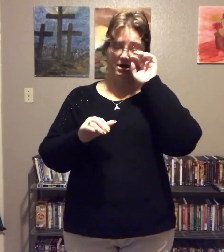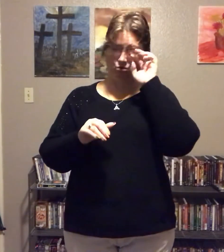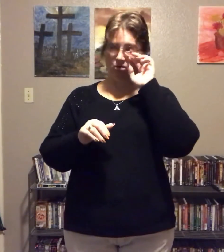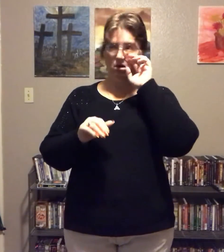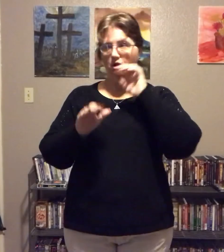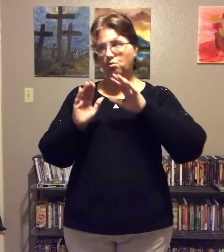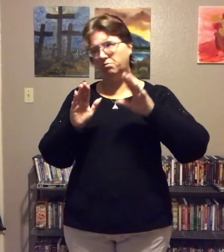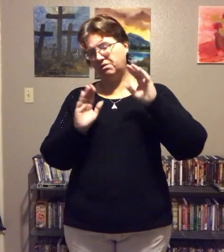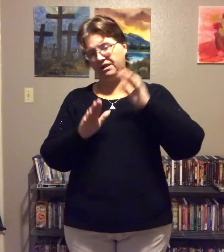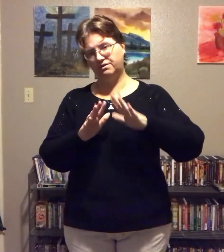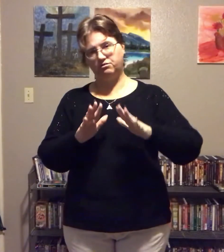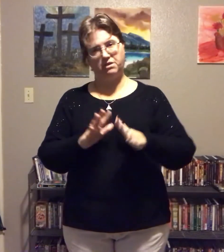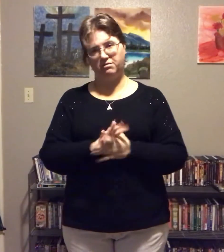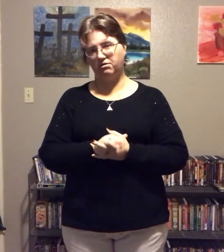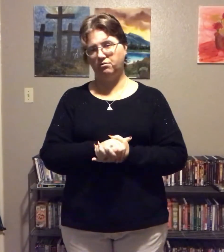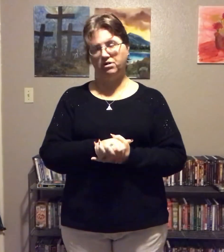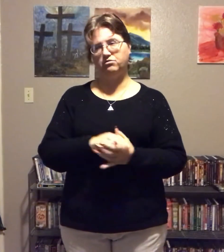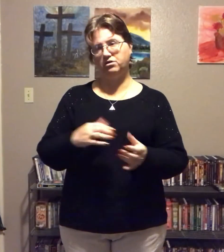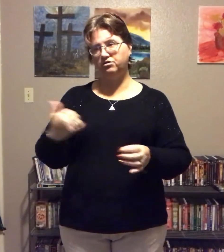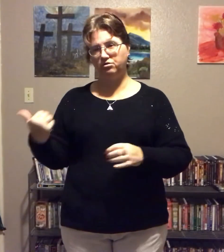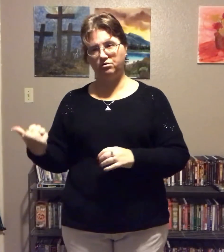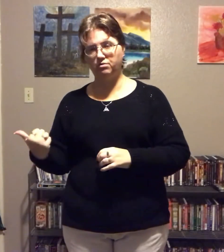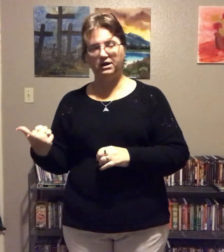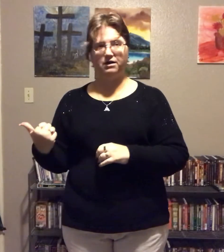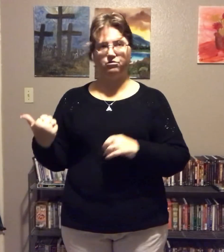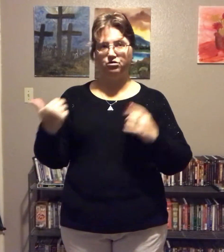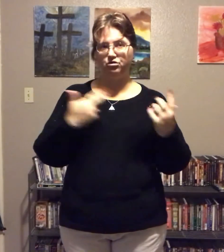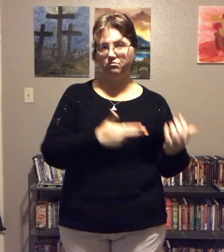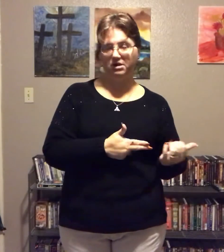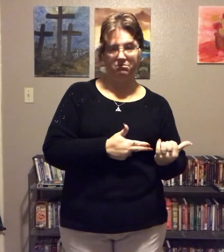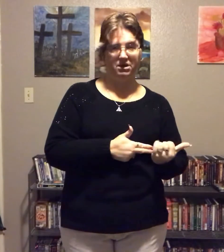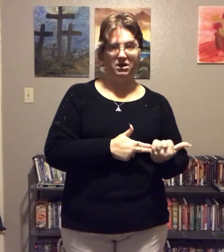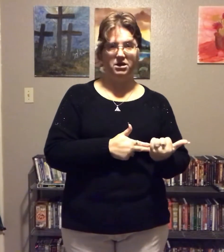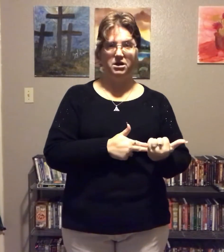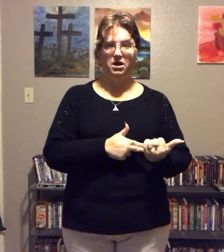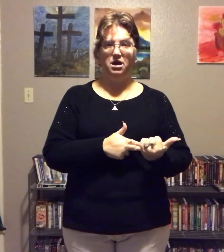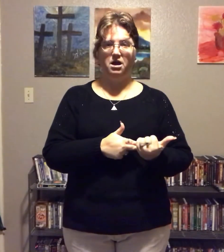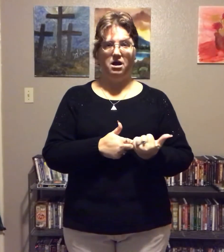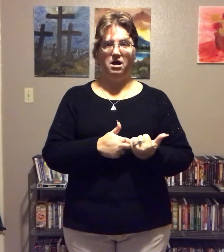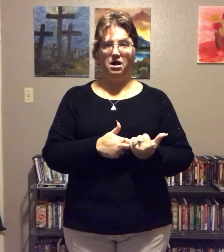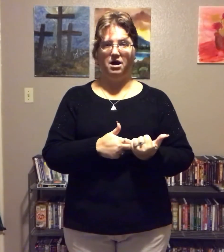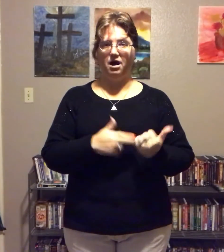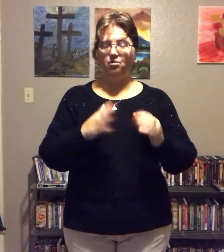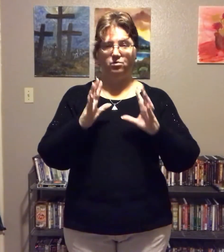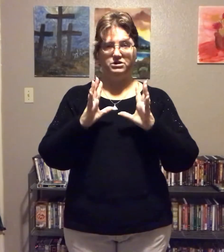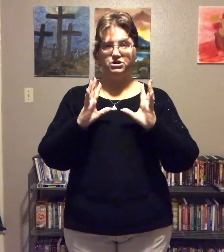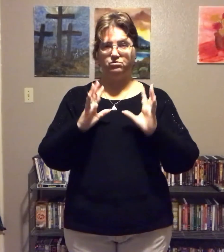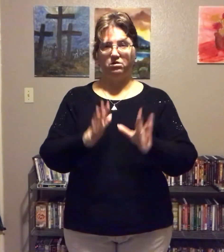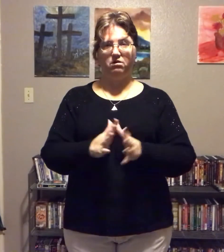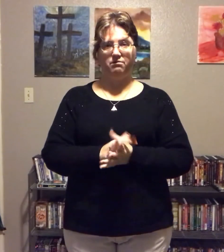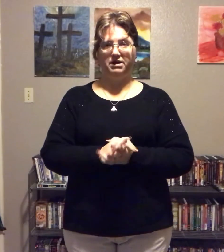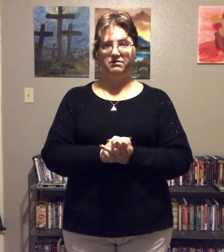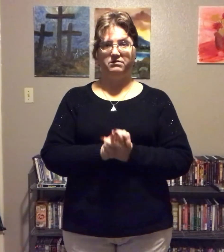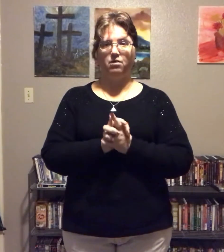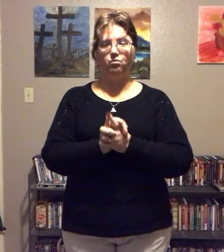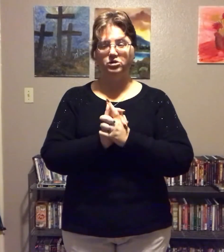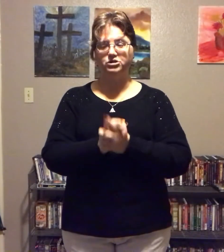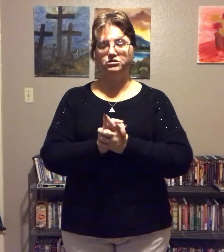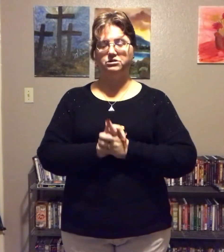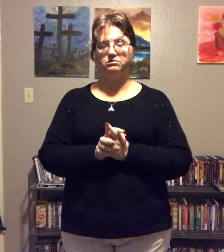matter what plan that you may be on, whether or not you do weigh down or you do man-made, I wish you all the best. I want you to